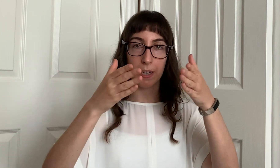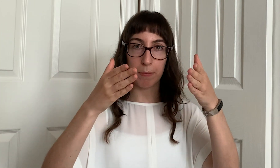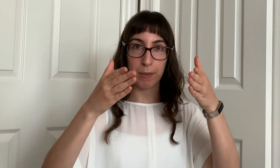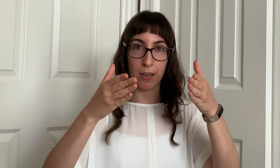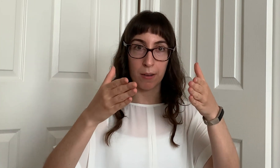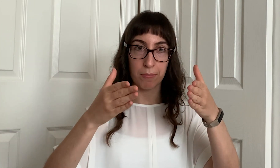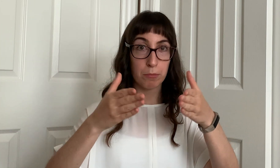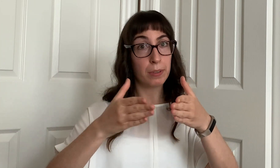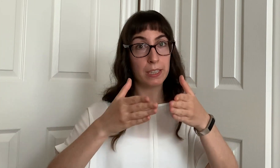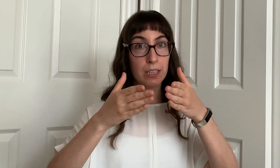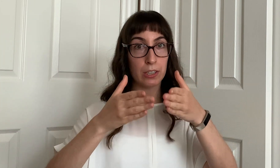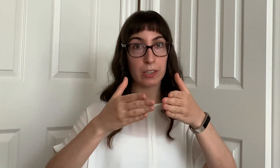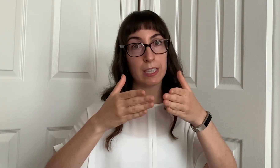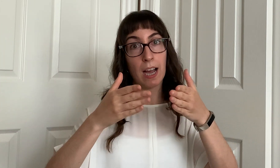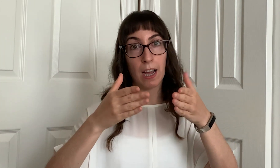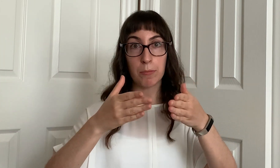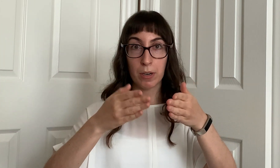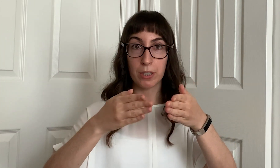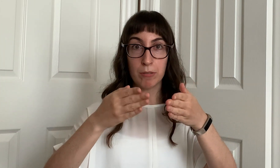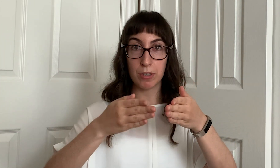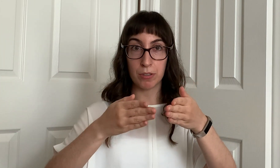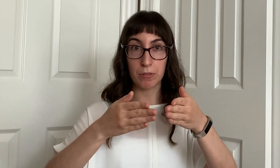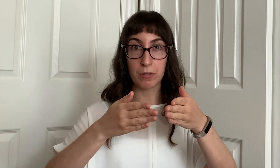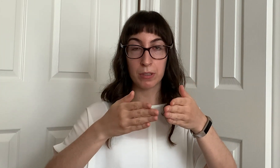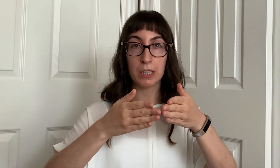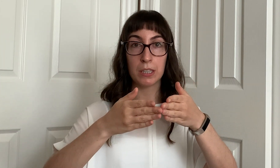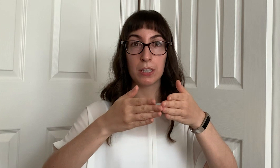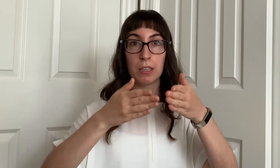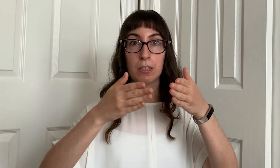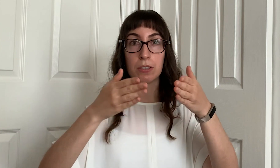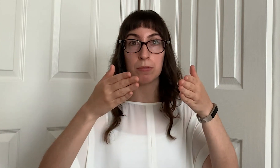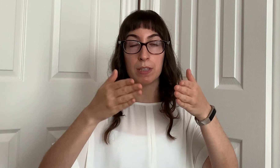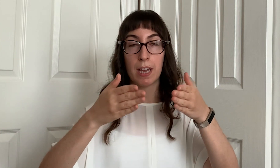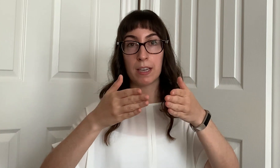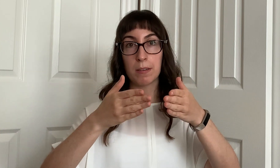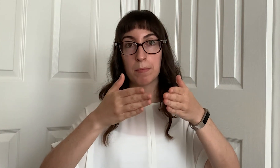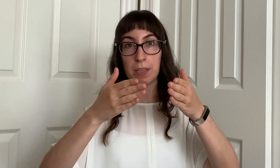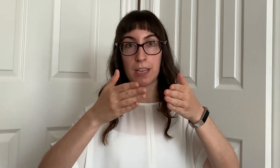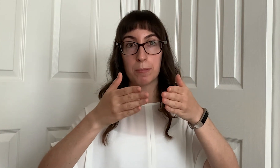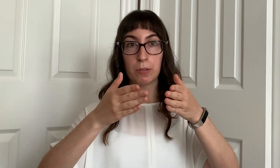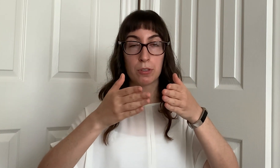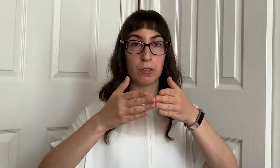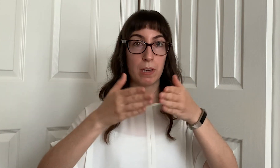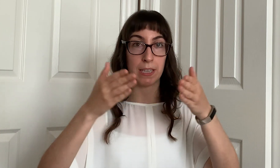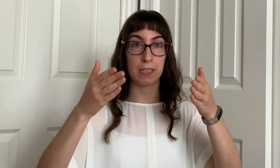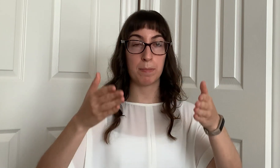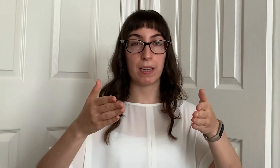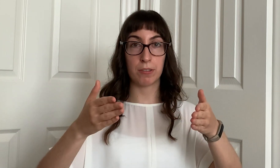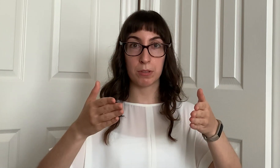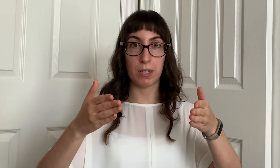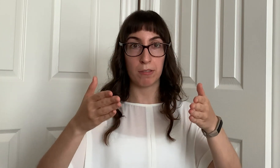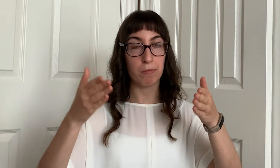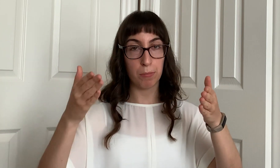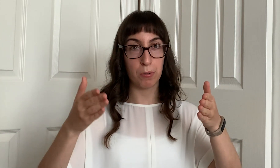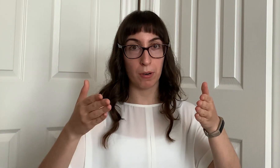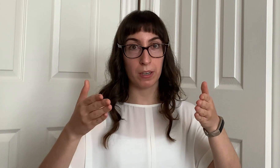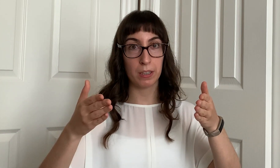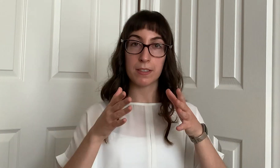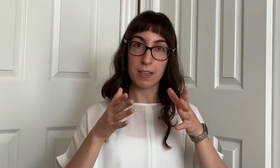become really good at what you do to then be able to expand yourself more at the